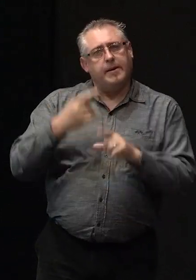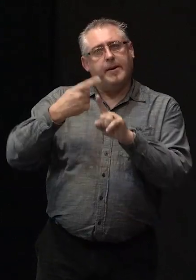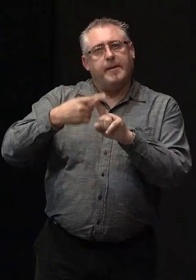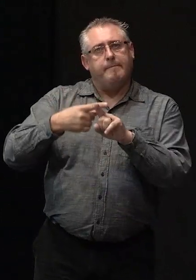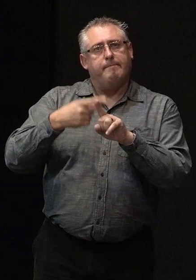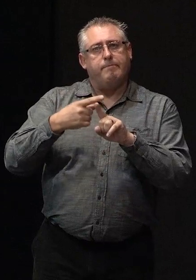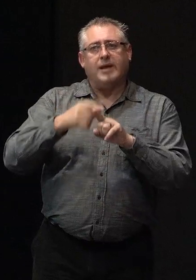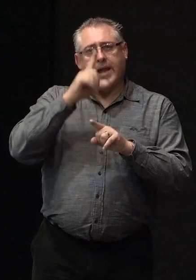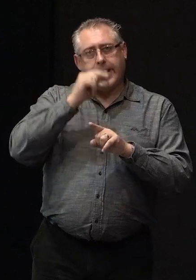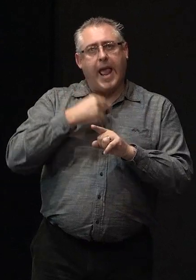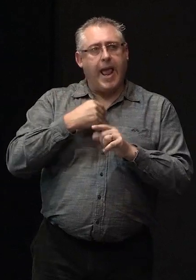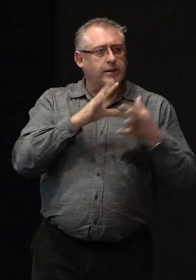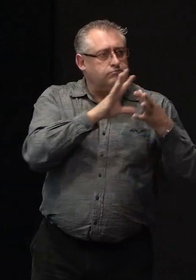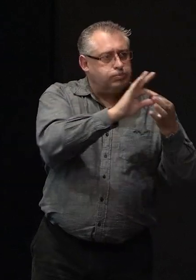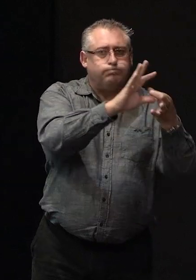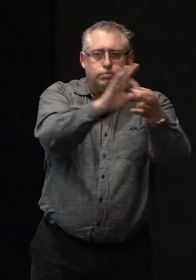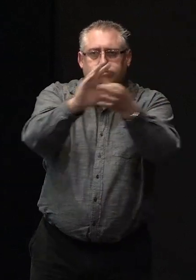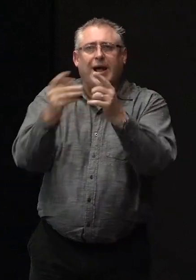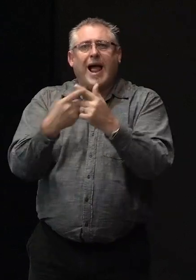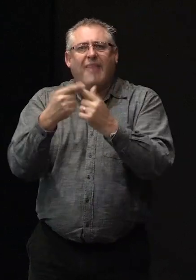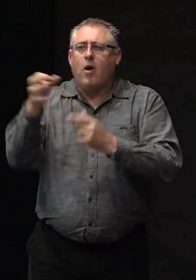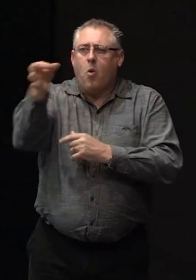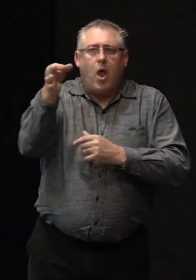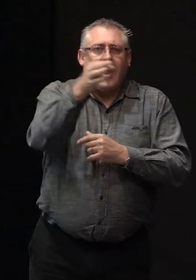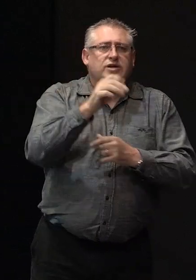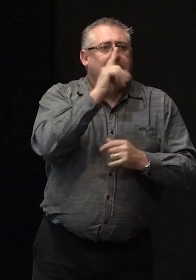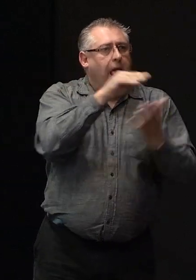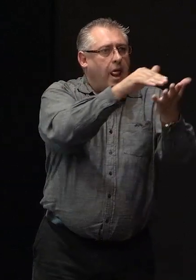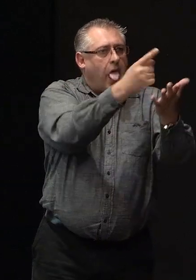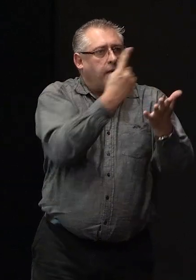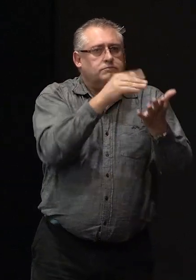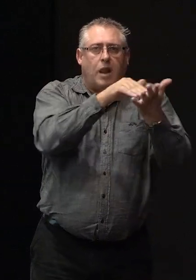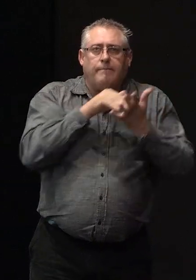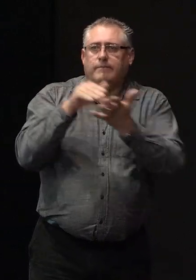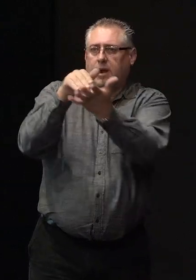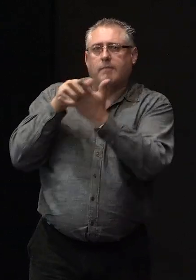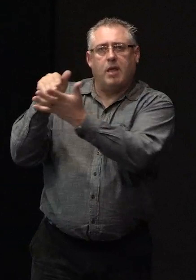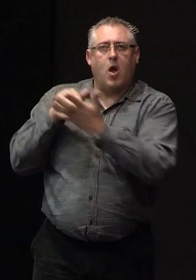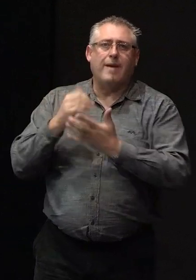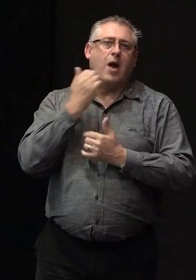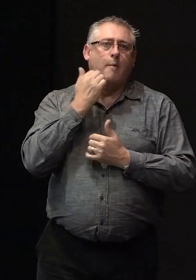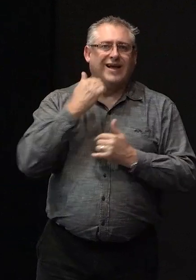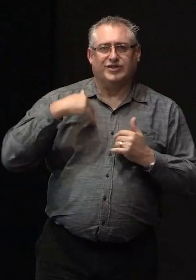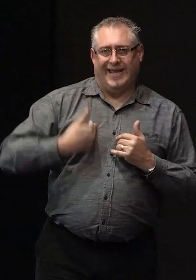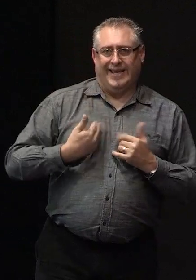can liaise with other organisations that might be able to assist you with your accommodation needs